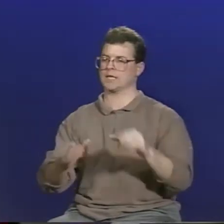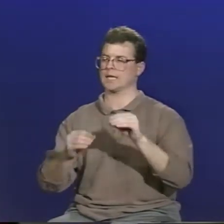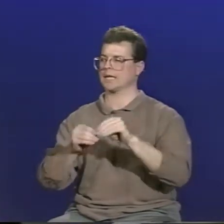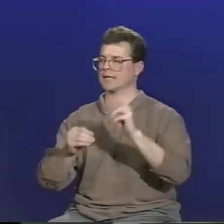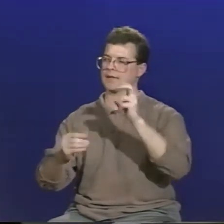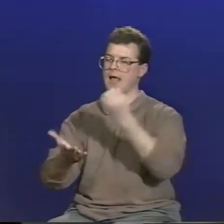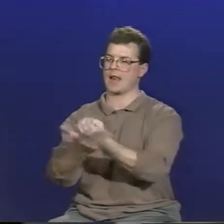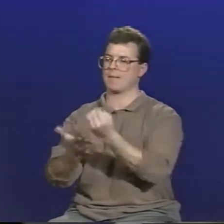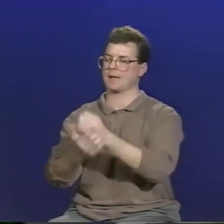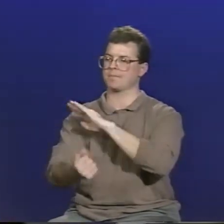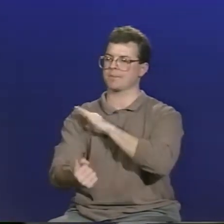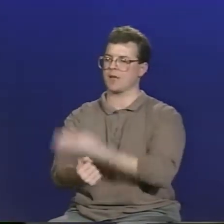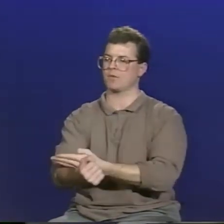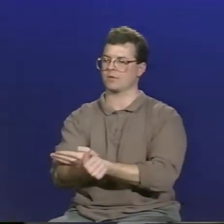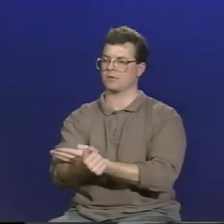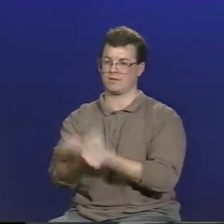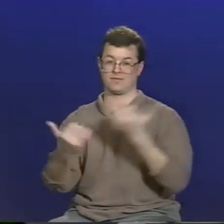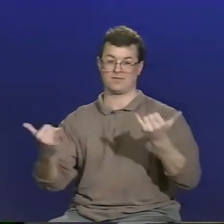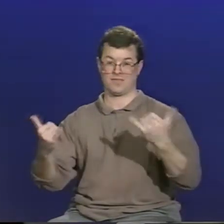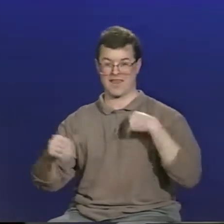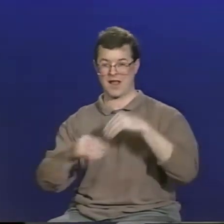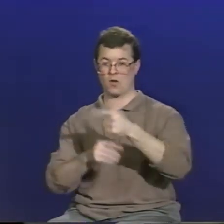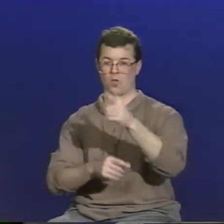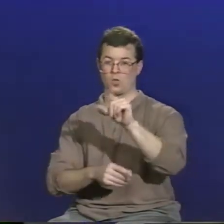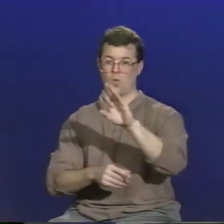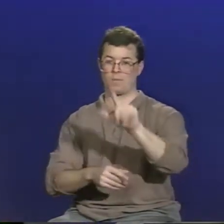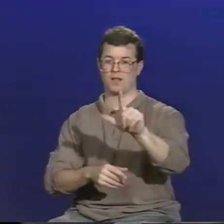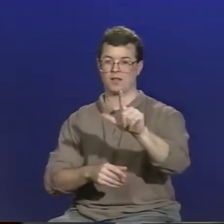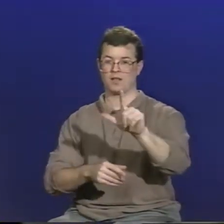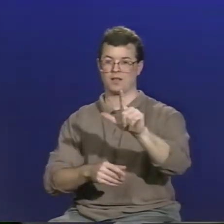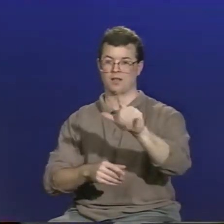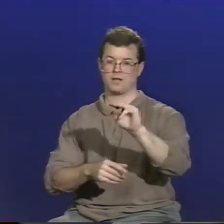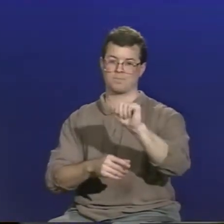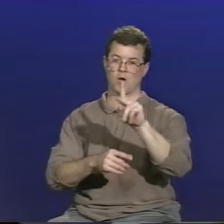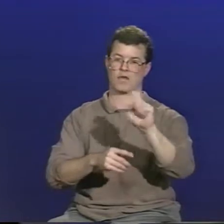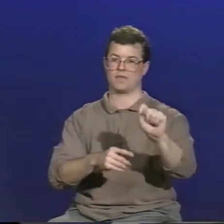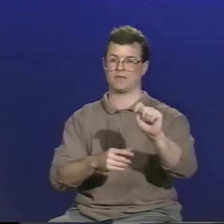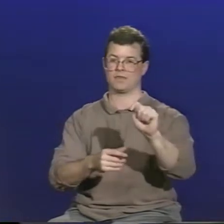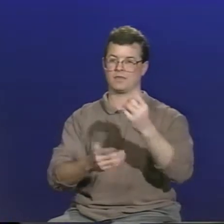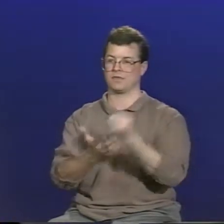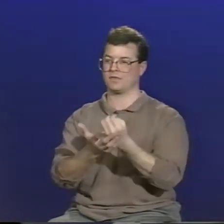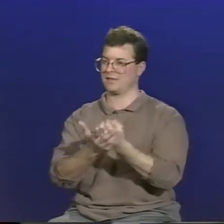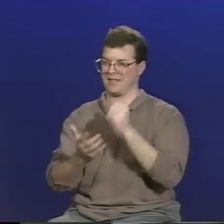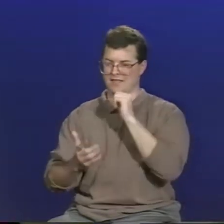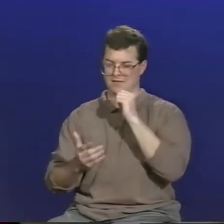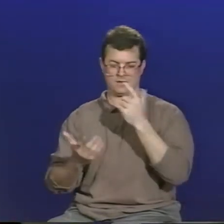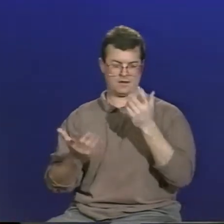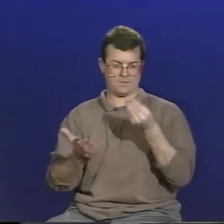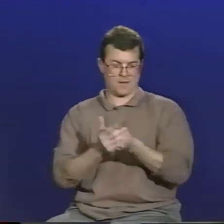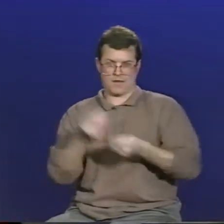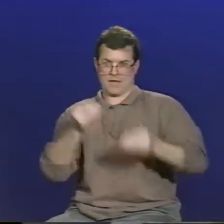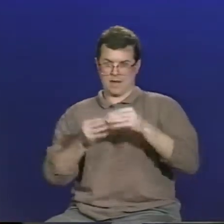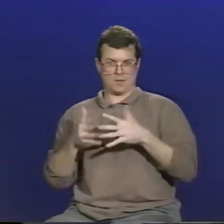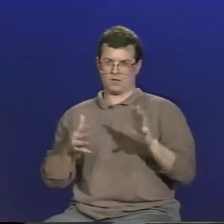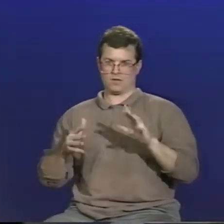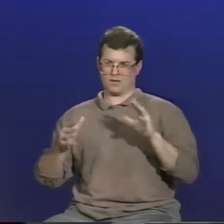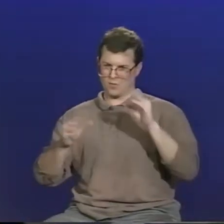And, again, research shows that the United States is in the process of losing its economic strength in the global market to Japan